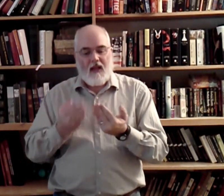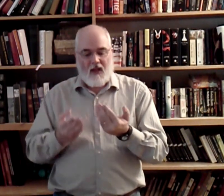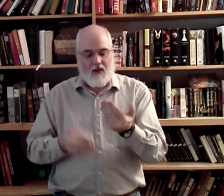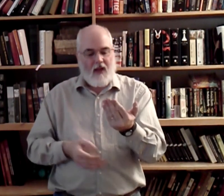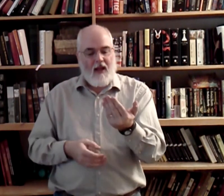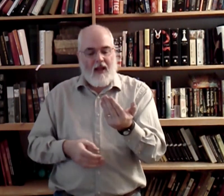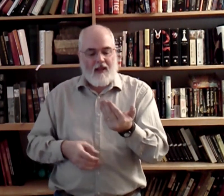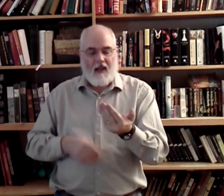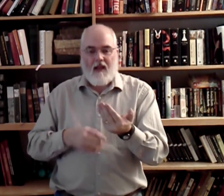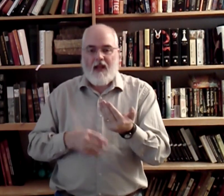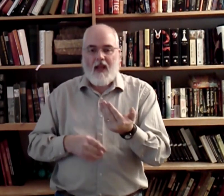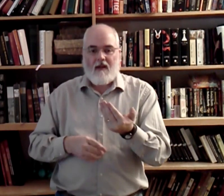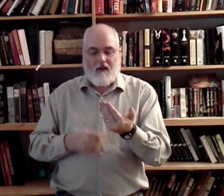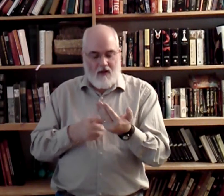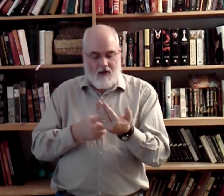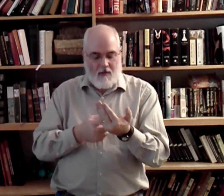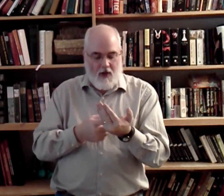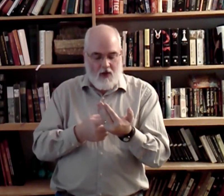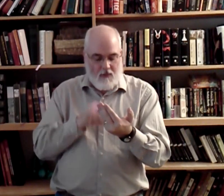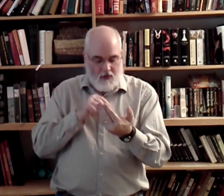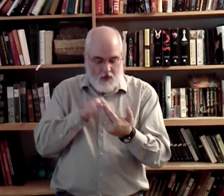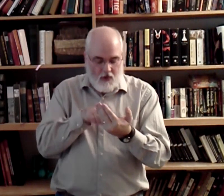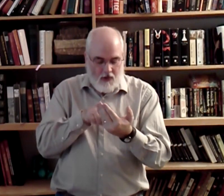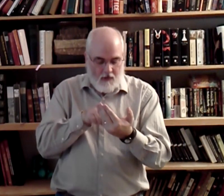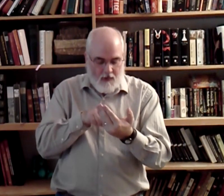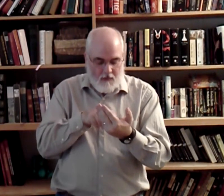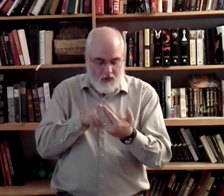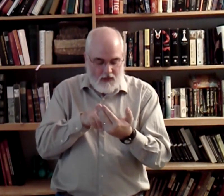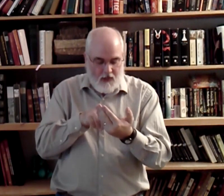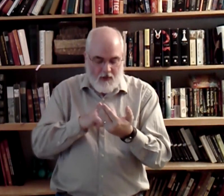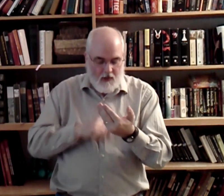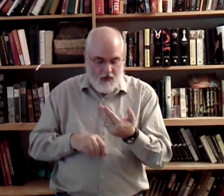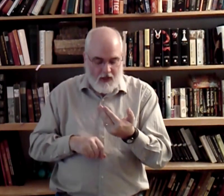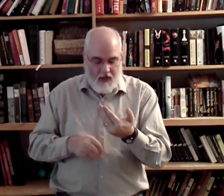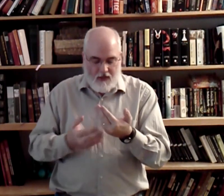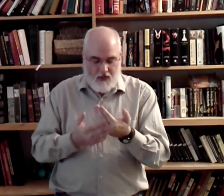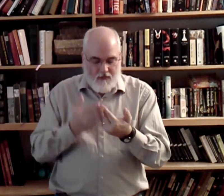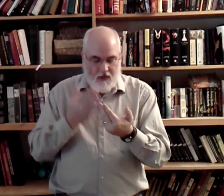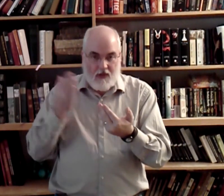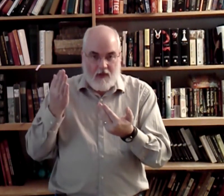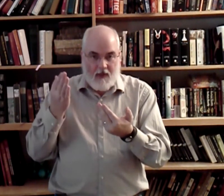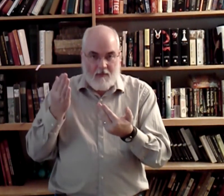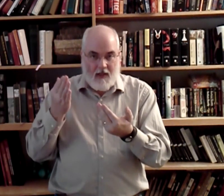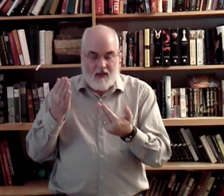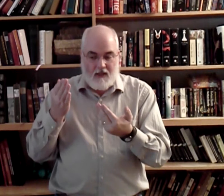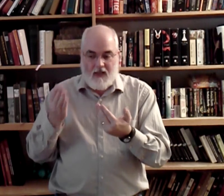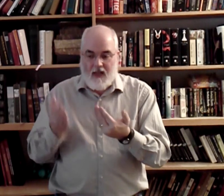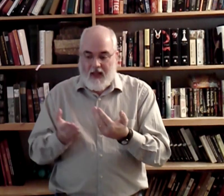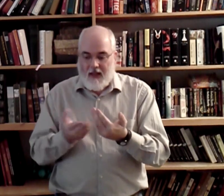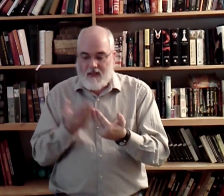Okay? Left hand. The palm. You can look in your palm and you can see your palm. Okay? So your fingers are coming up like this. In